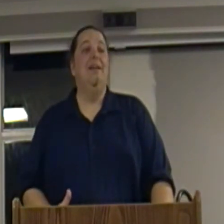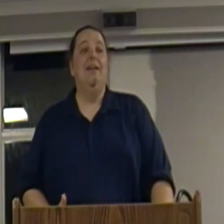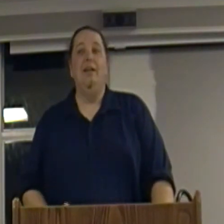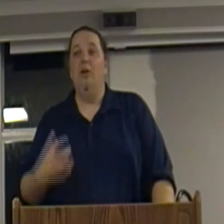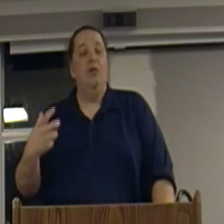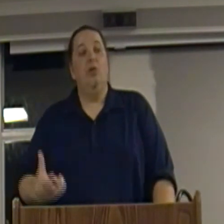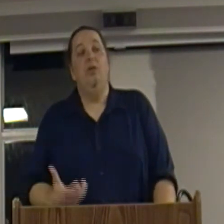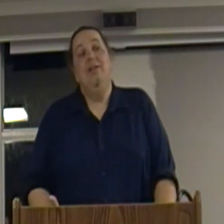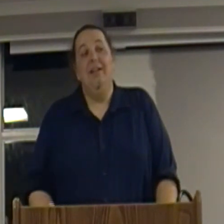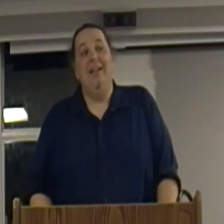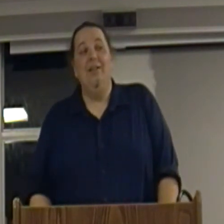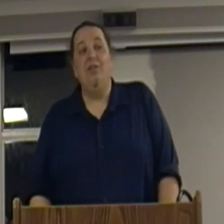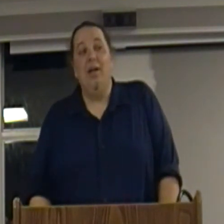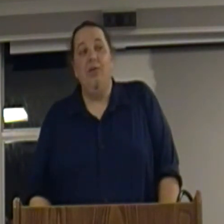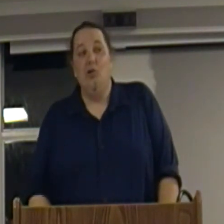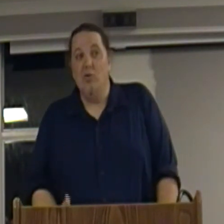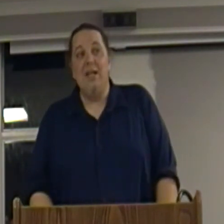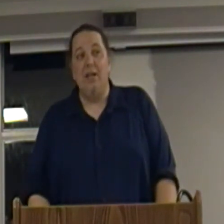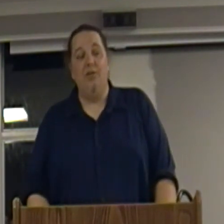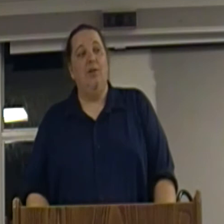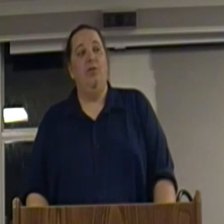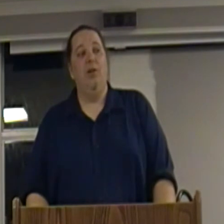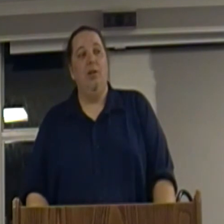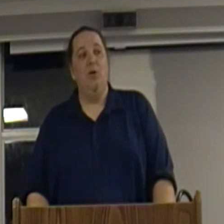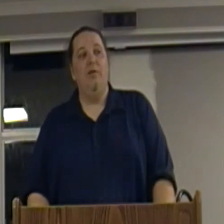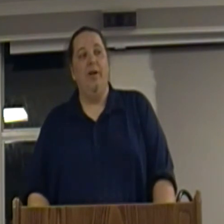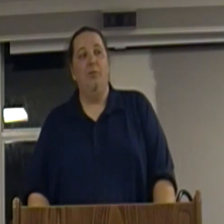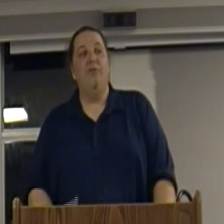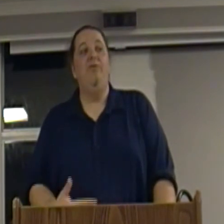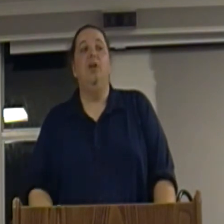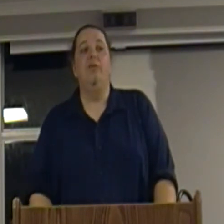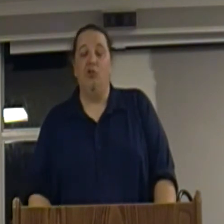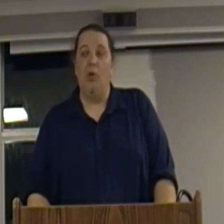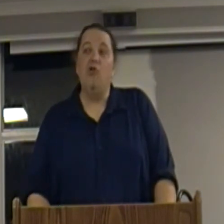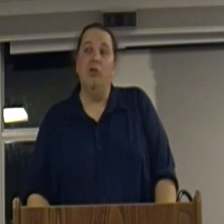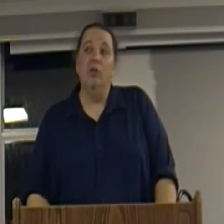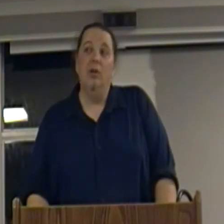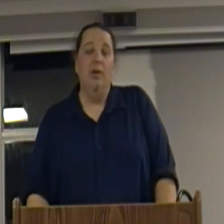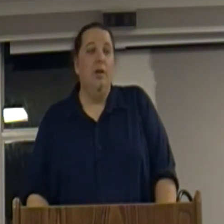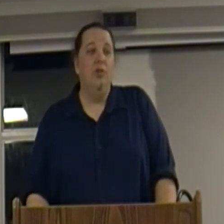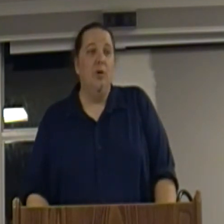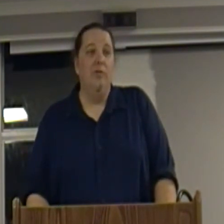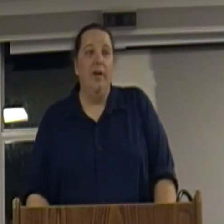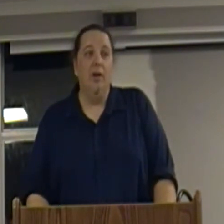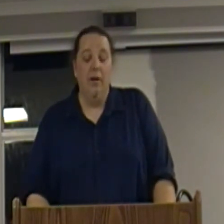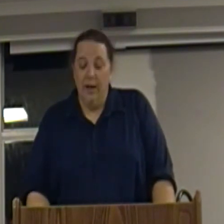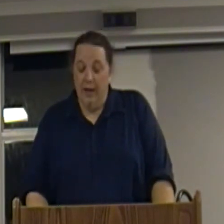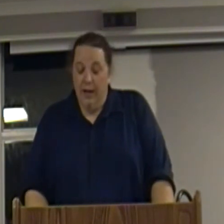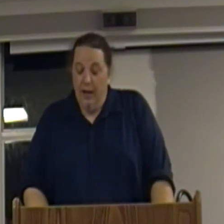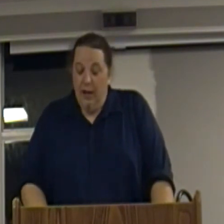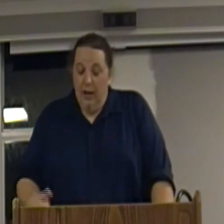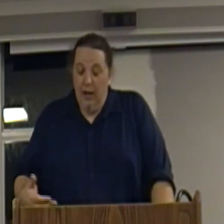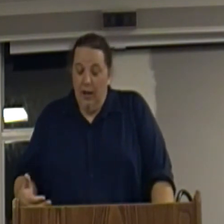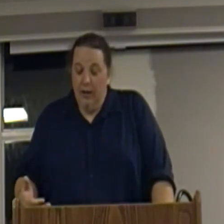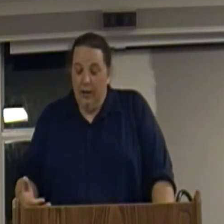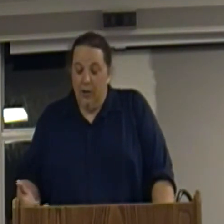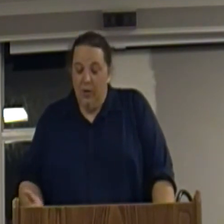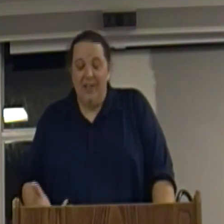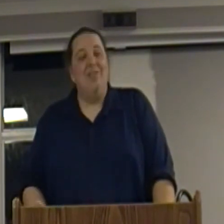you know, so in this case, greed isn't necessarily the motivator but fear of destruction is a motivator and we can